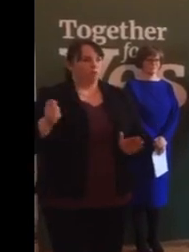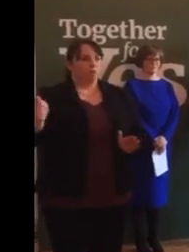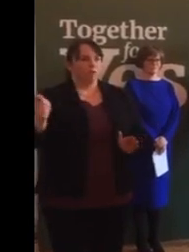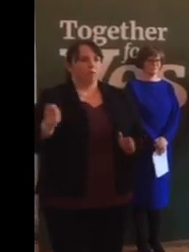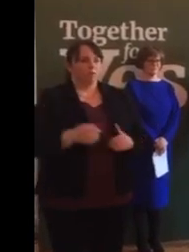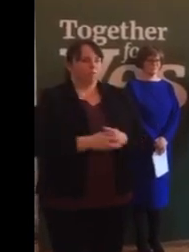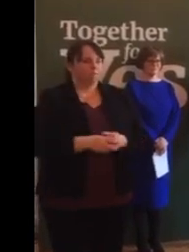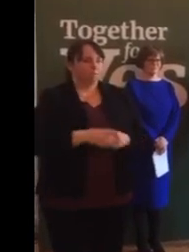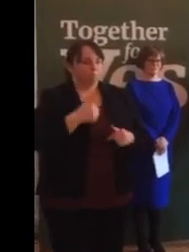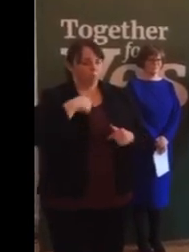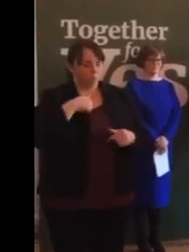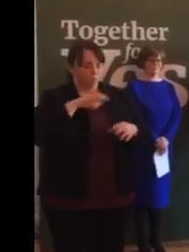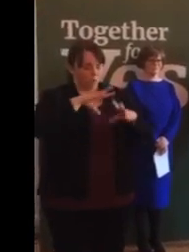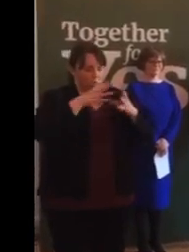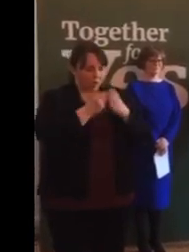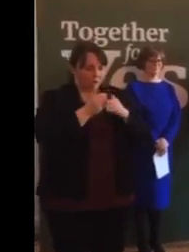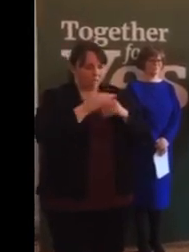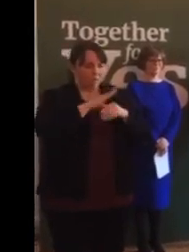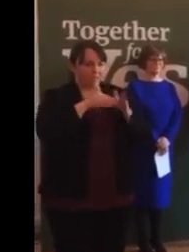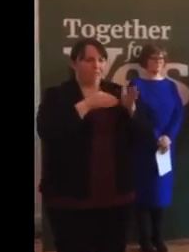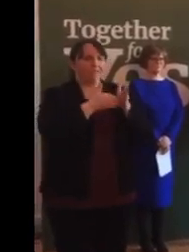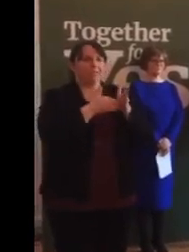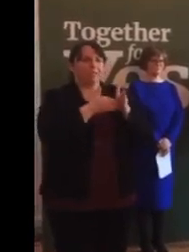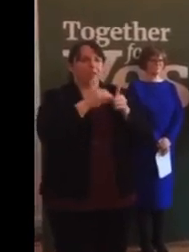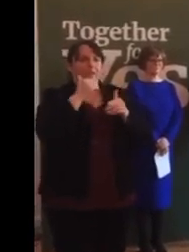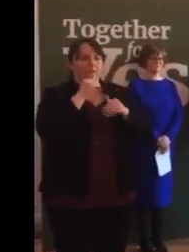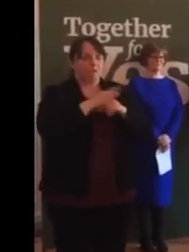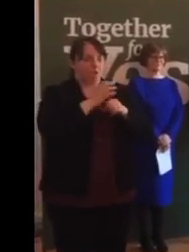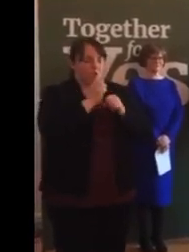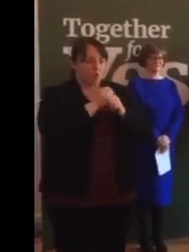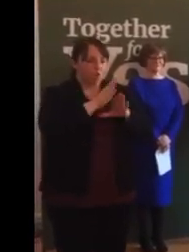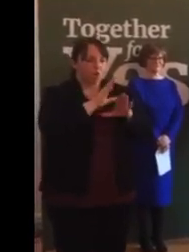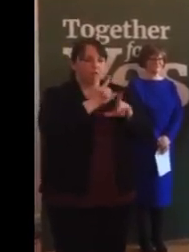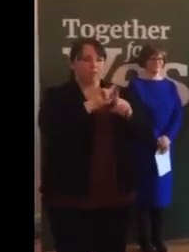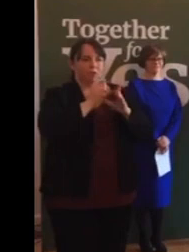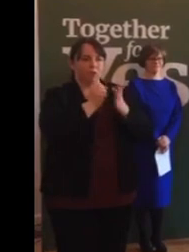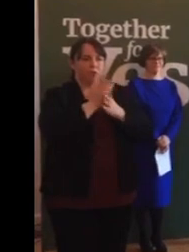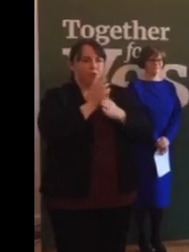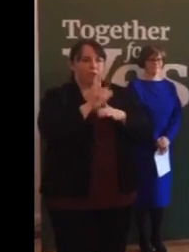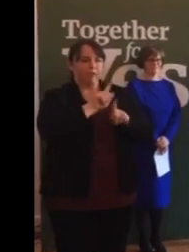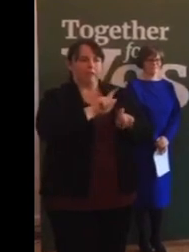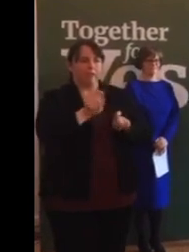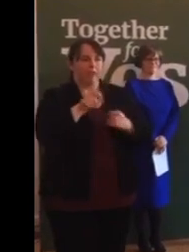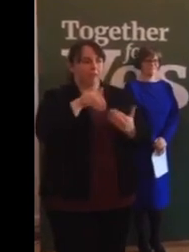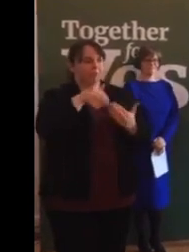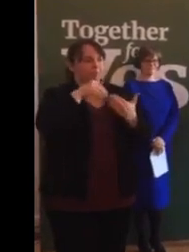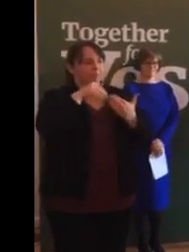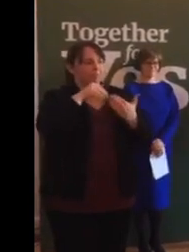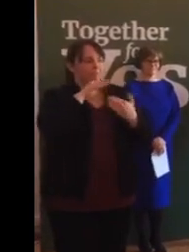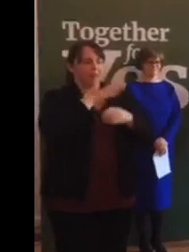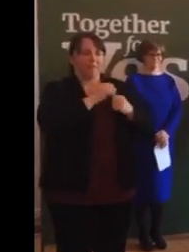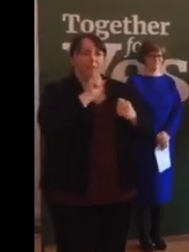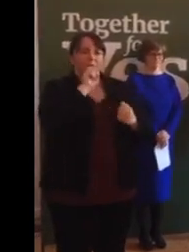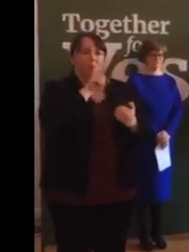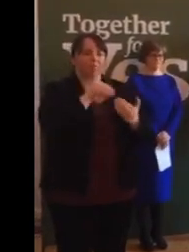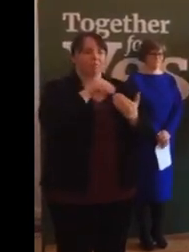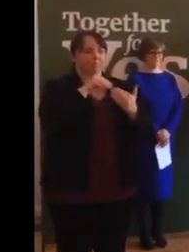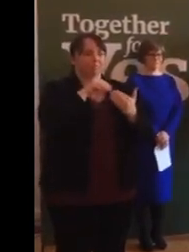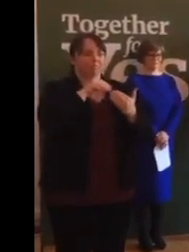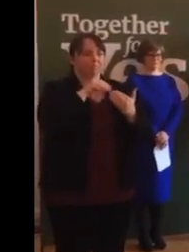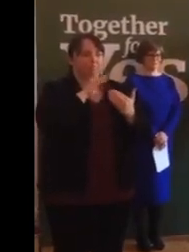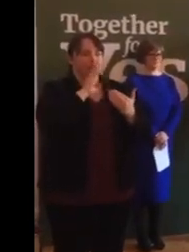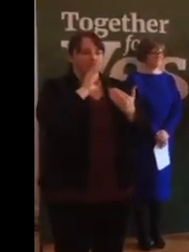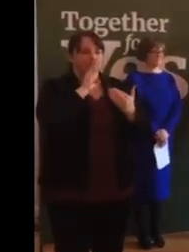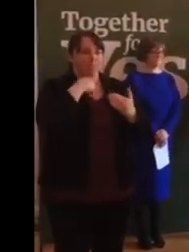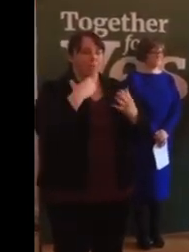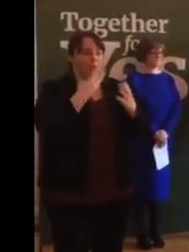We are together for Yes for all the stories left untold. We are together for Yes because our hands